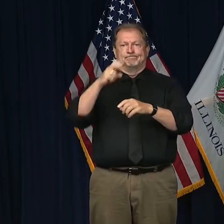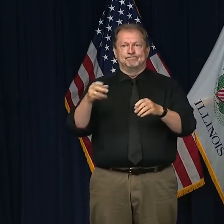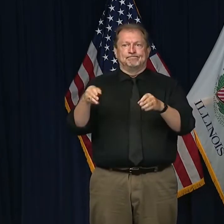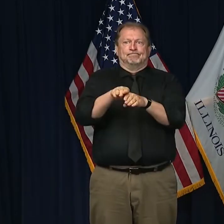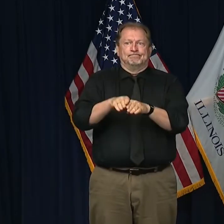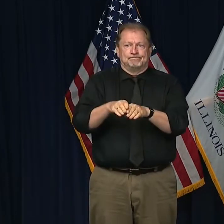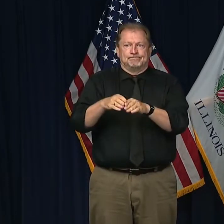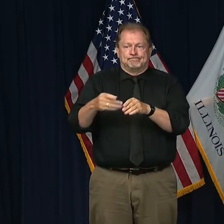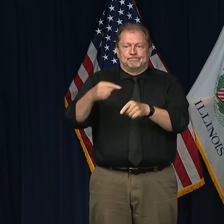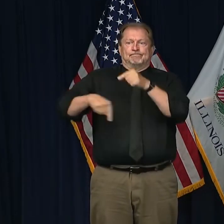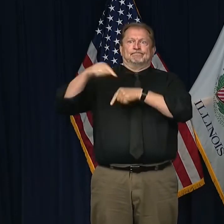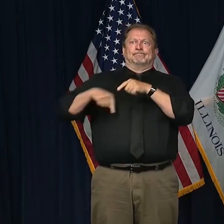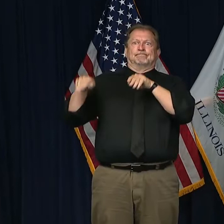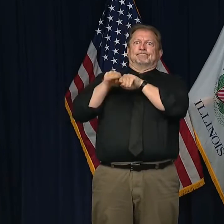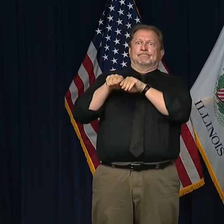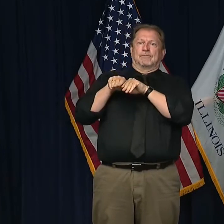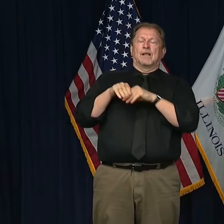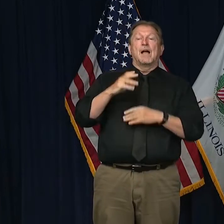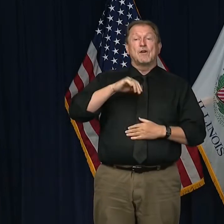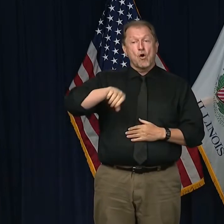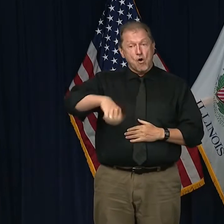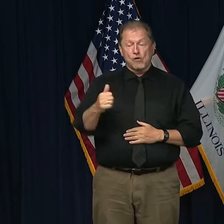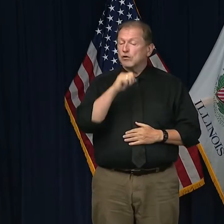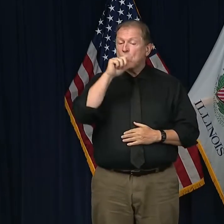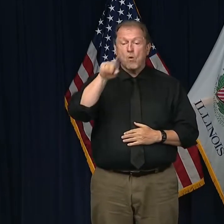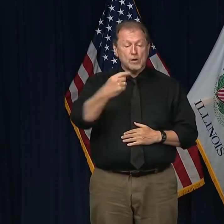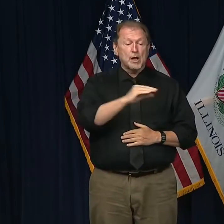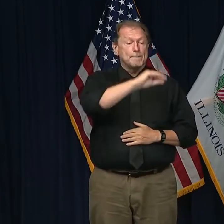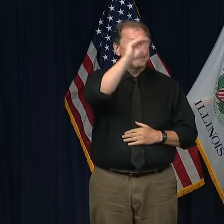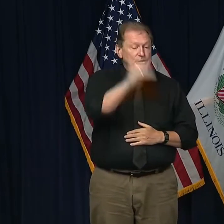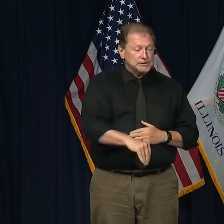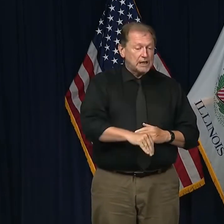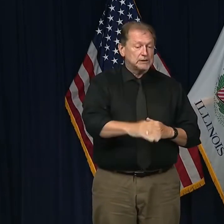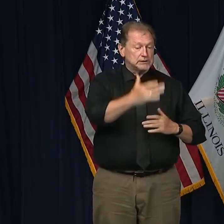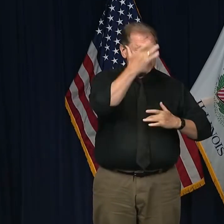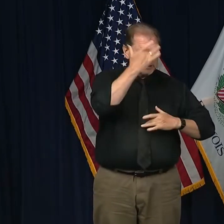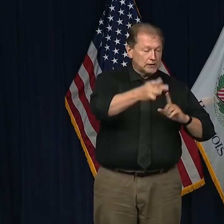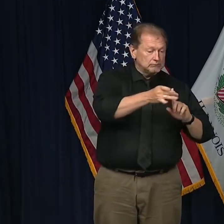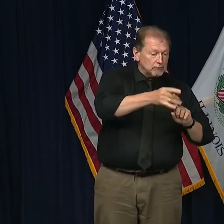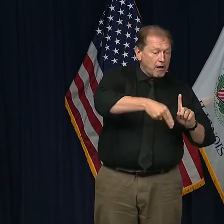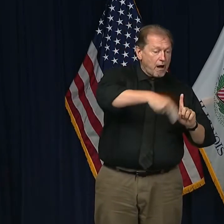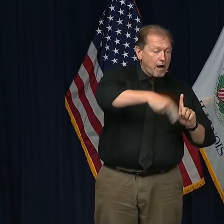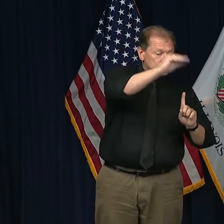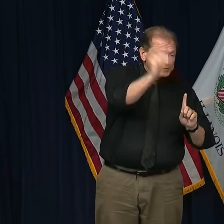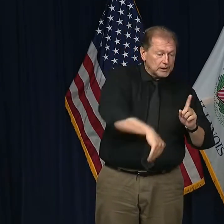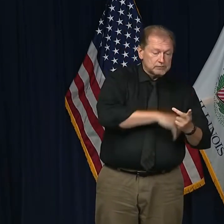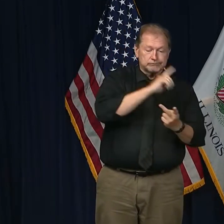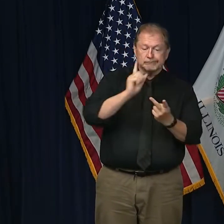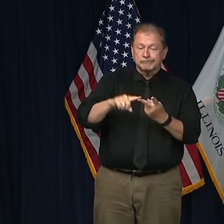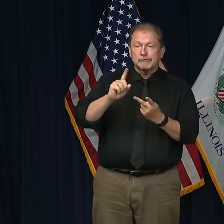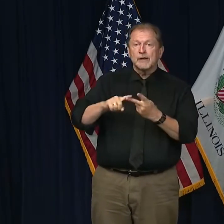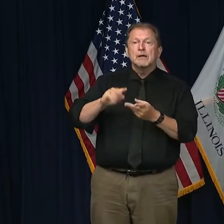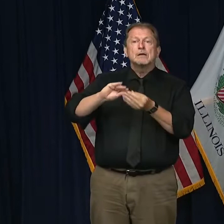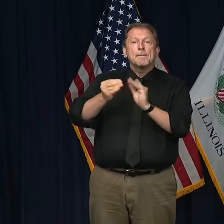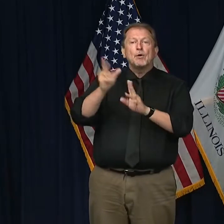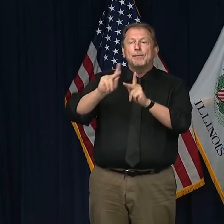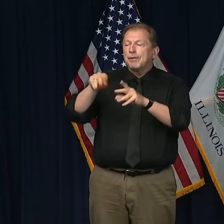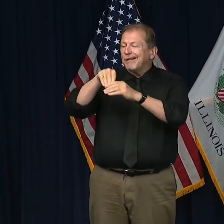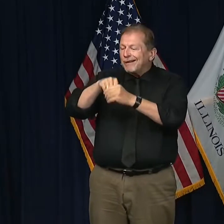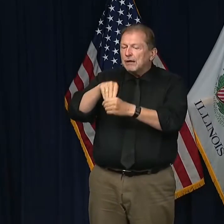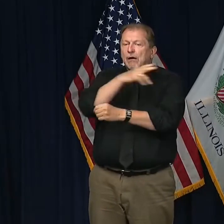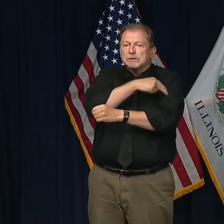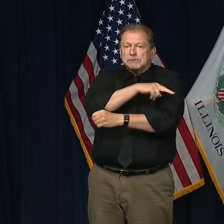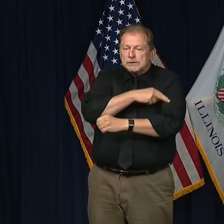metrics, and that's rising positivity rates, rising hospitalizations, you know, and hospital capacity. Those are things that all play into